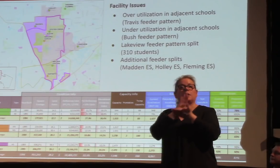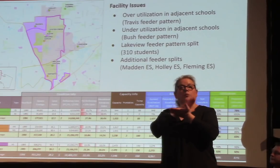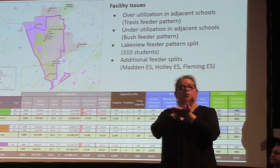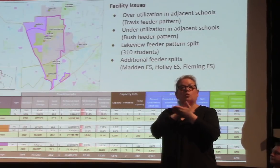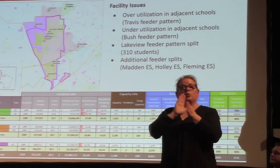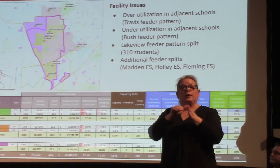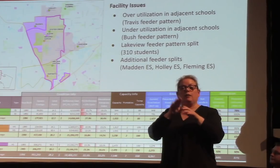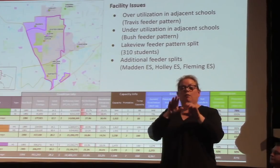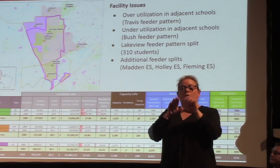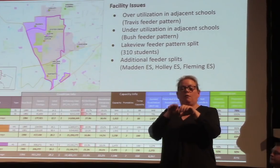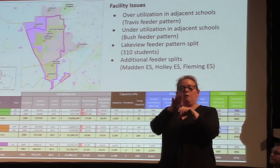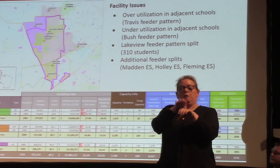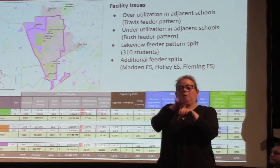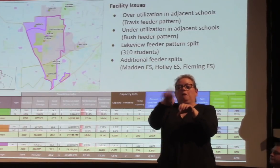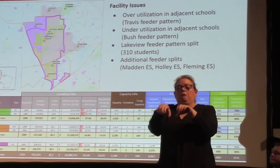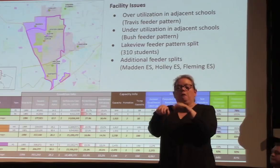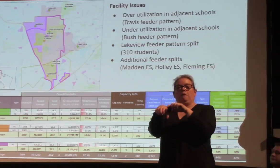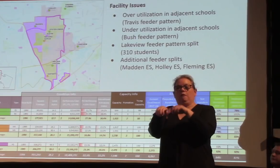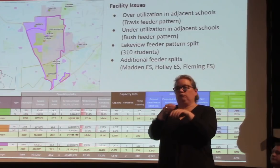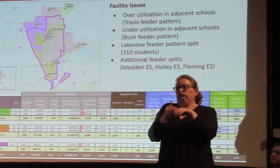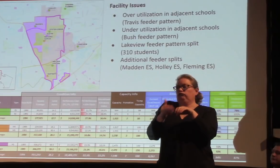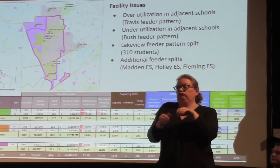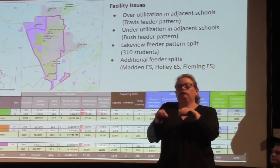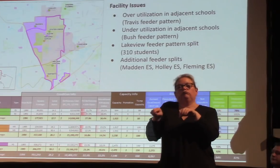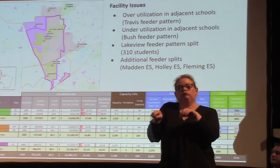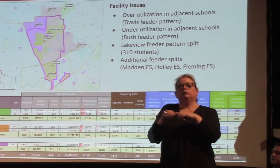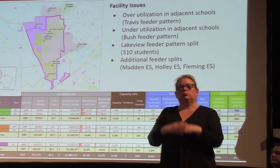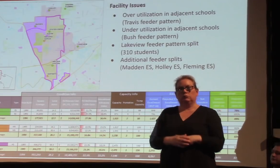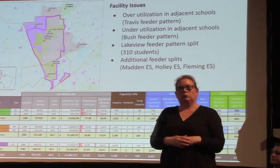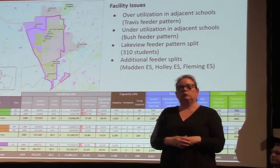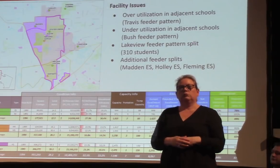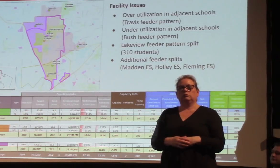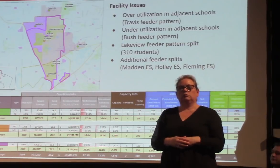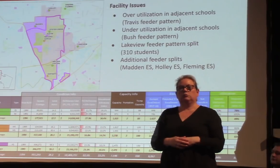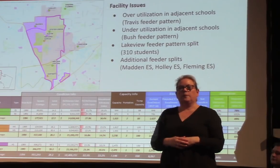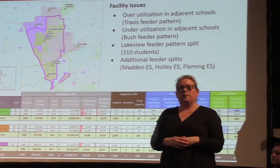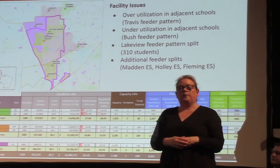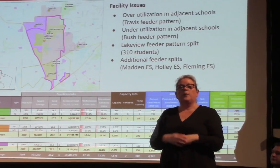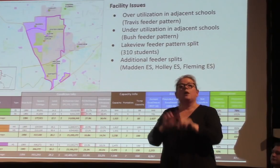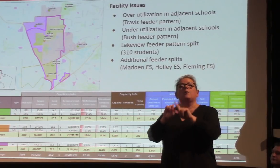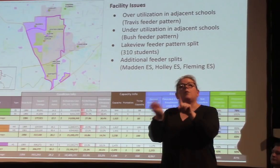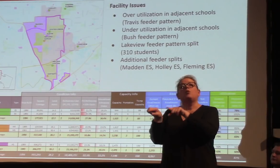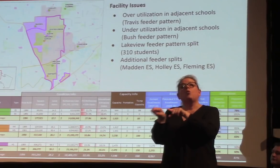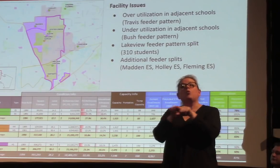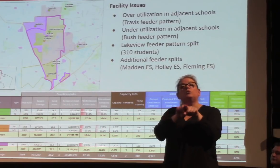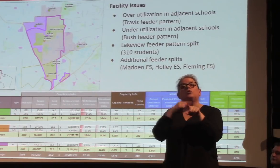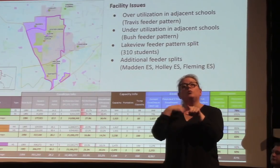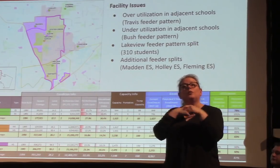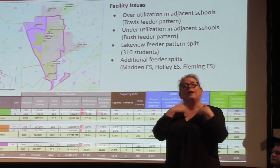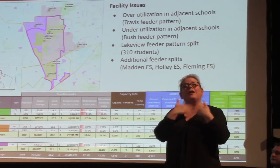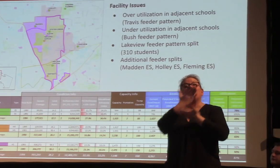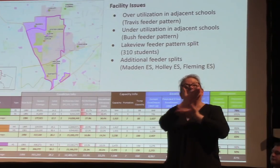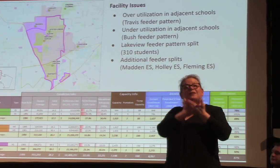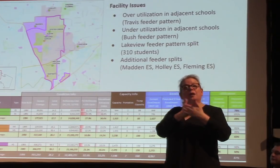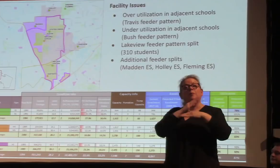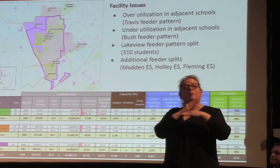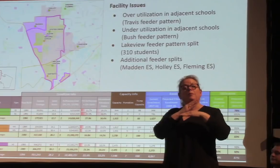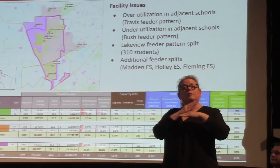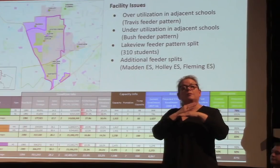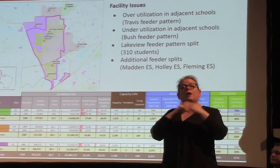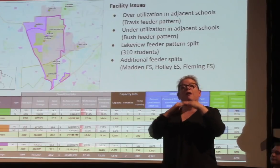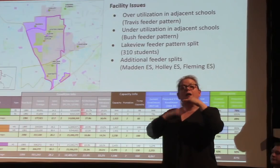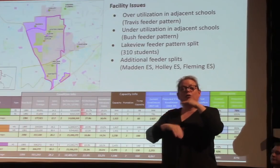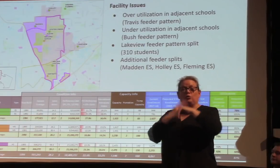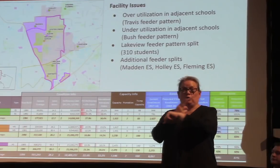has some pretty severe over-utilization and it's projected to continue to occur. We also have some under-utilization in some schools in adjacent feeder